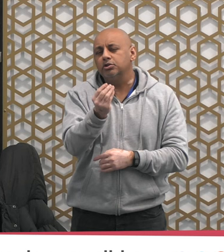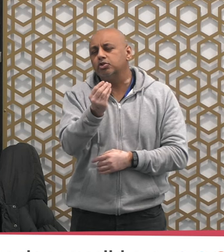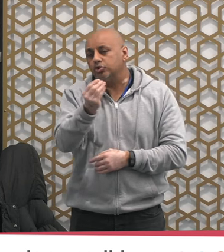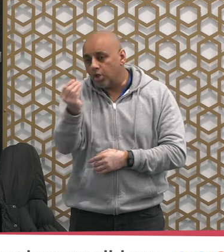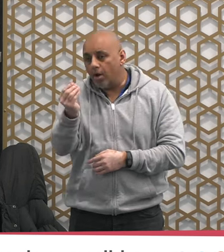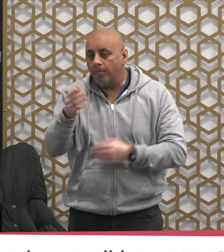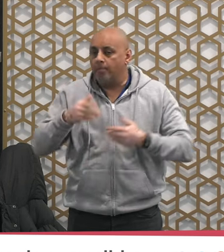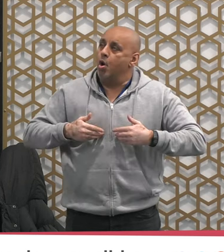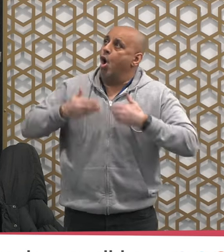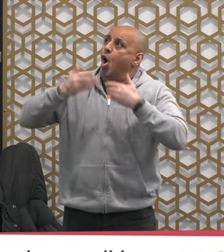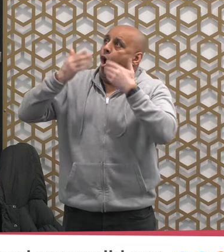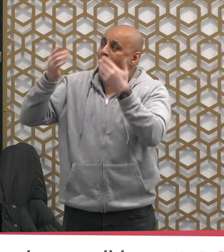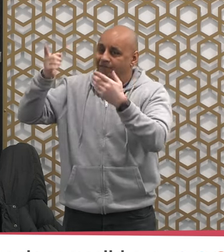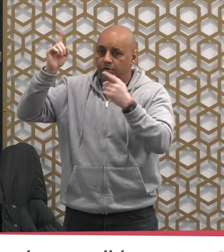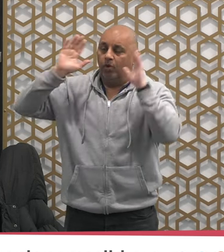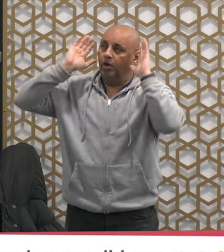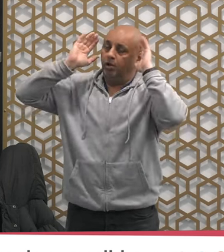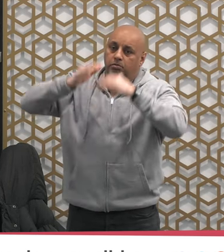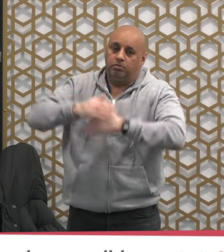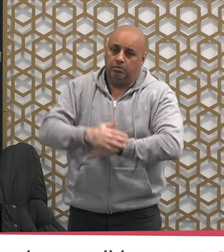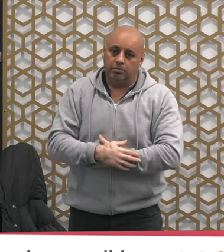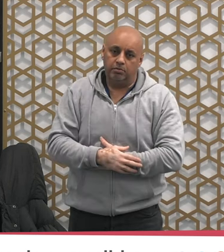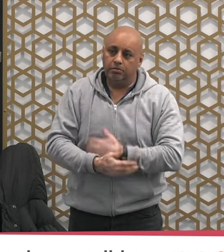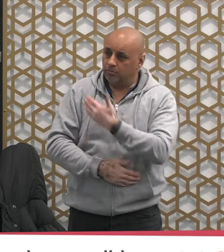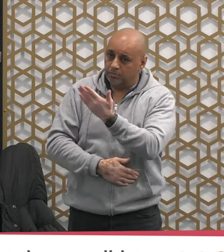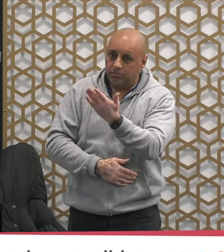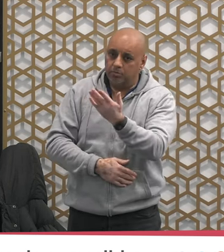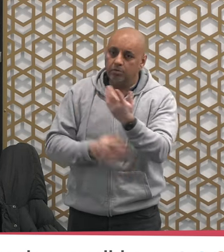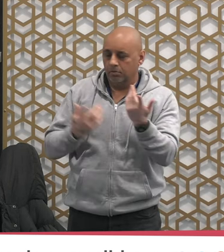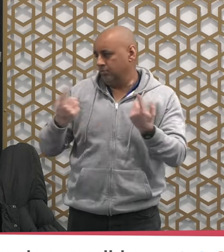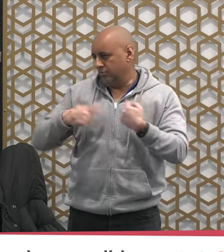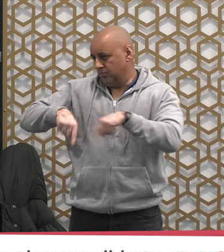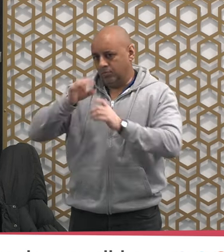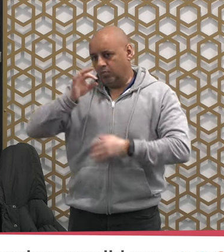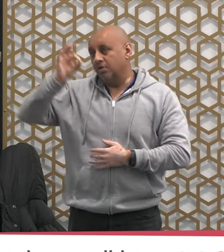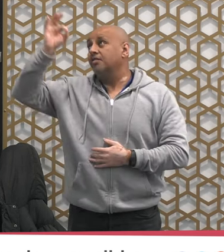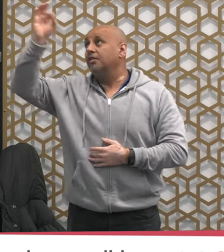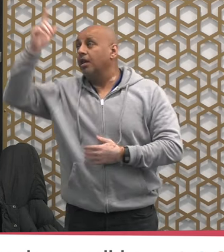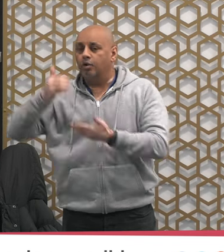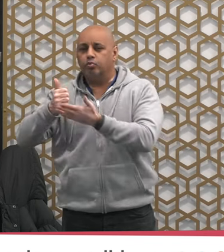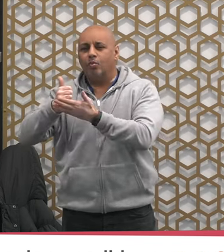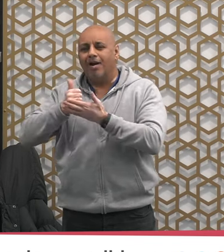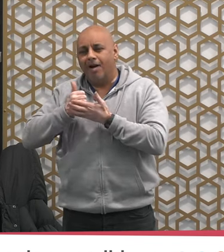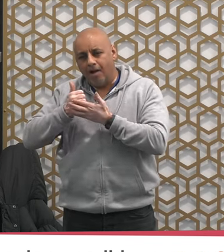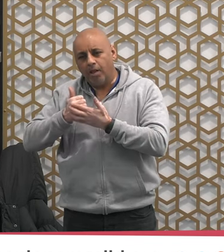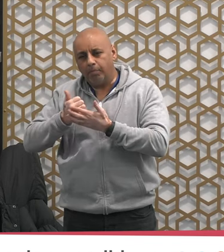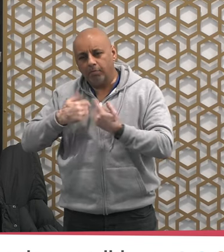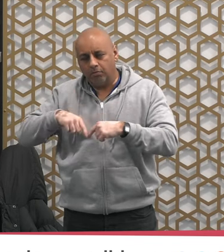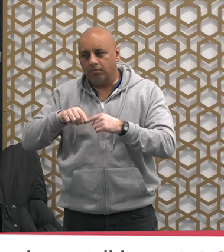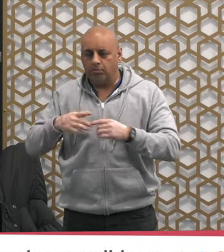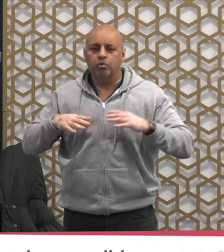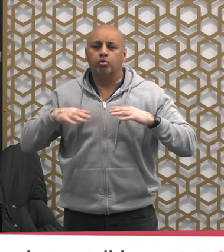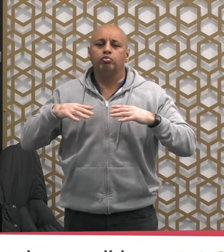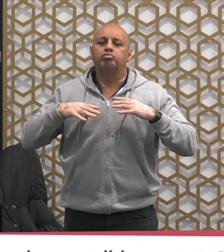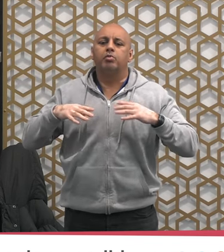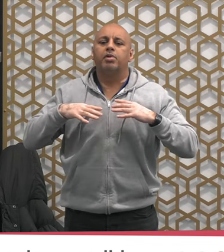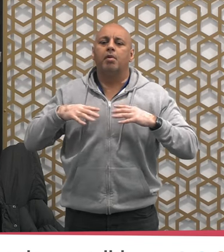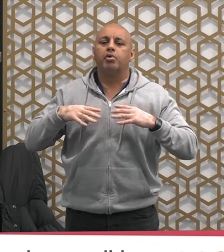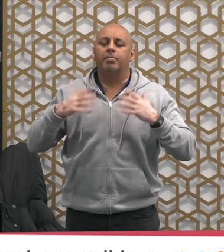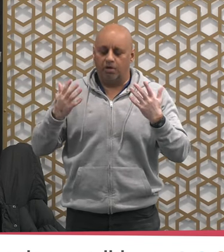give us all ability to prepare ourselves for the month of Ramadan so that we can make the most of that blessed month